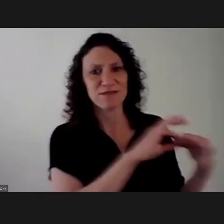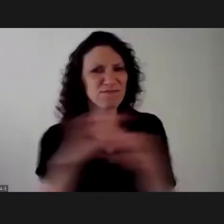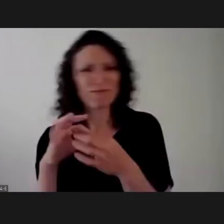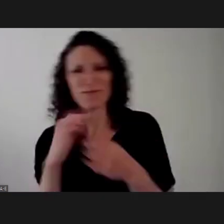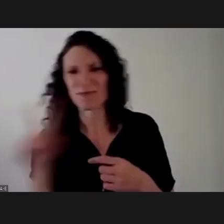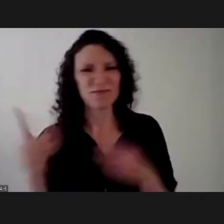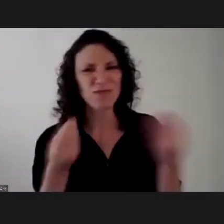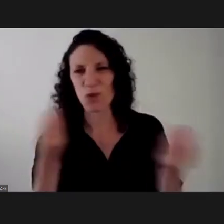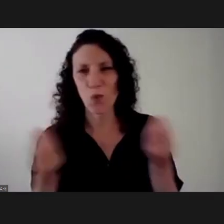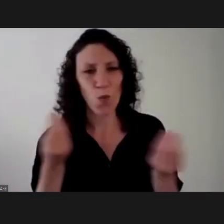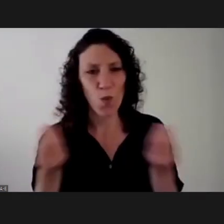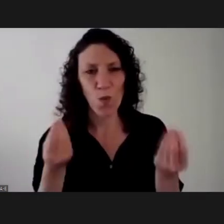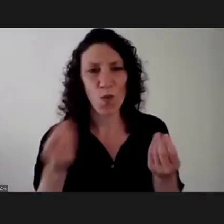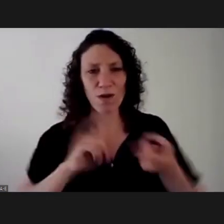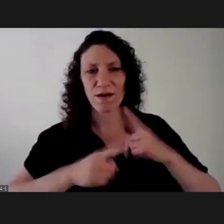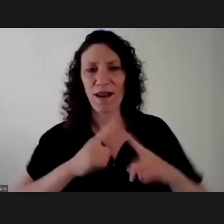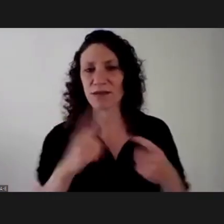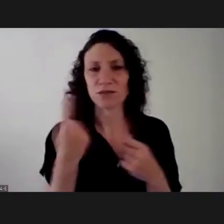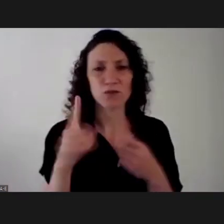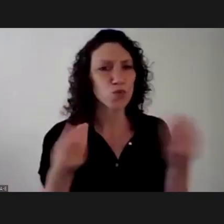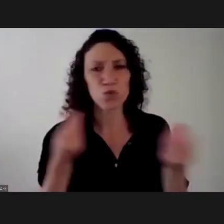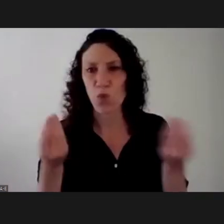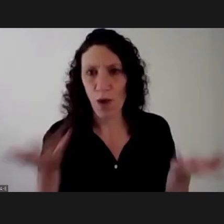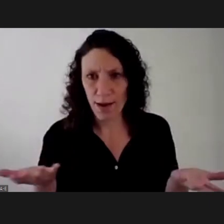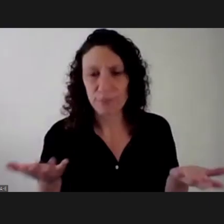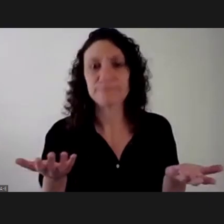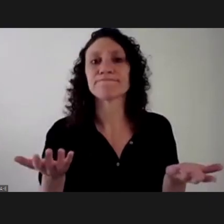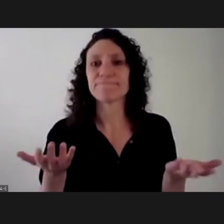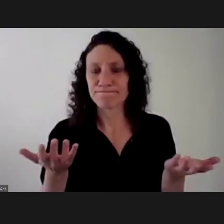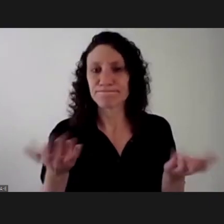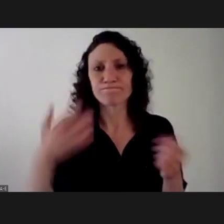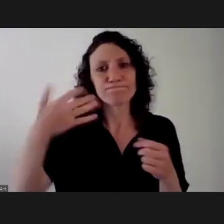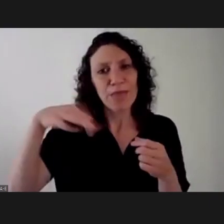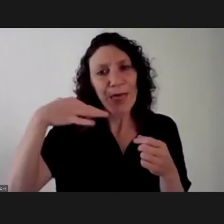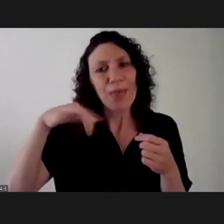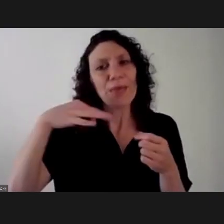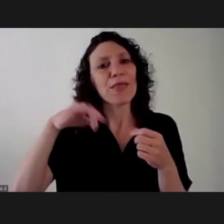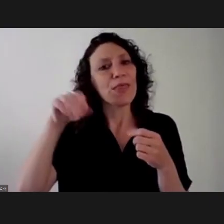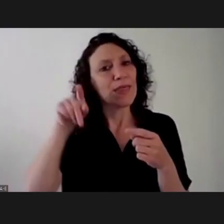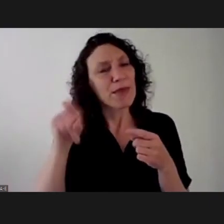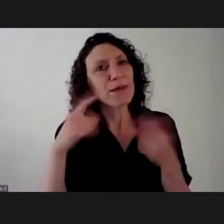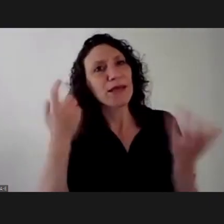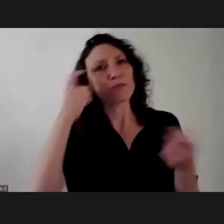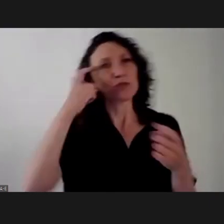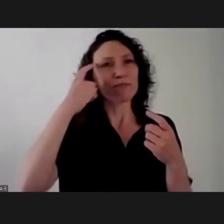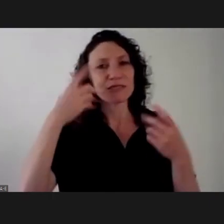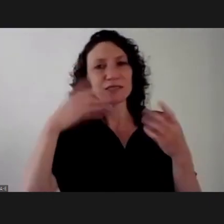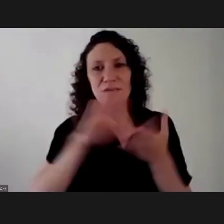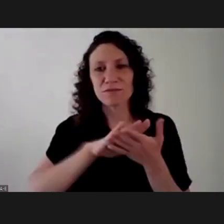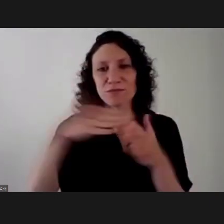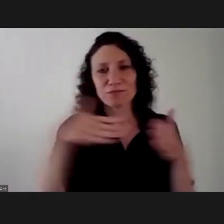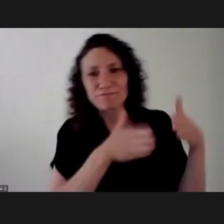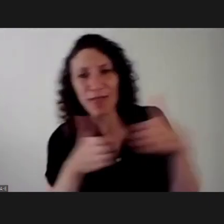What are those relations about? Should it take a pre